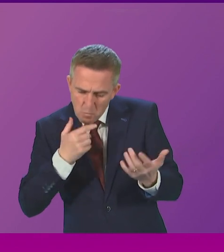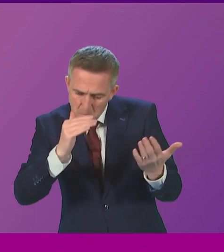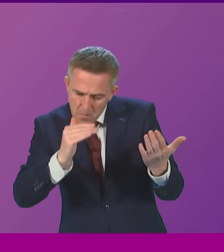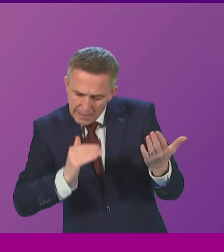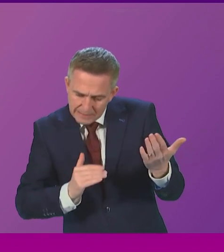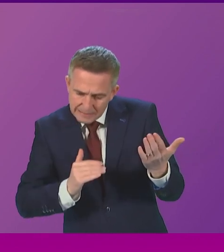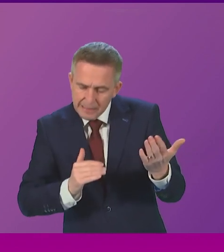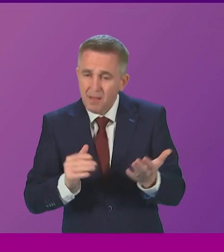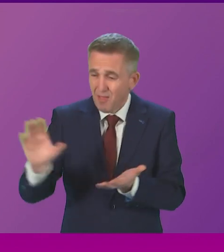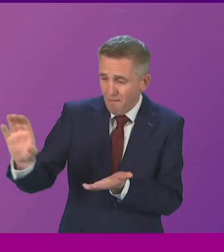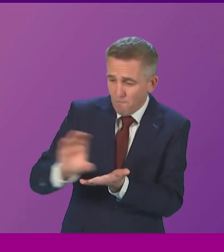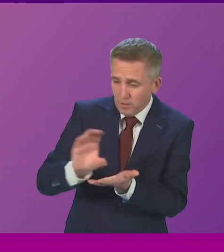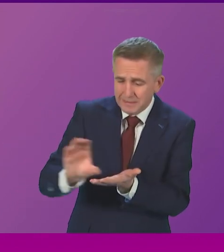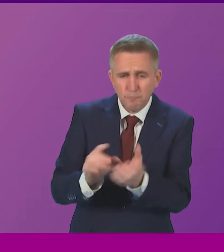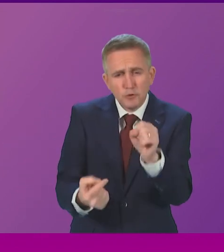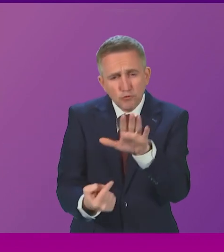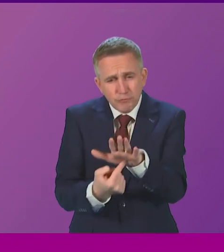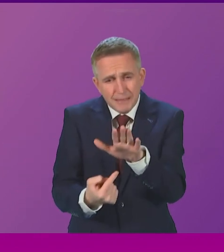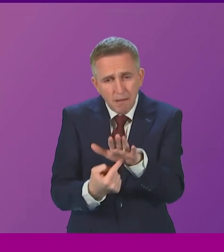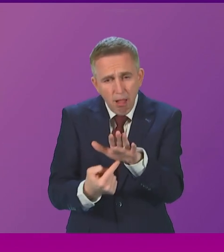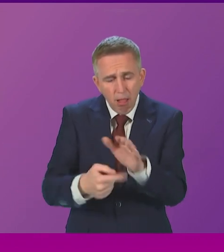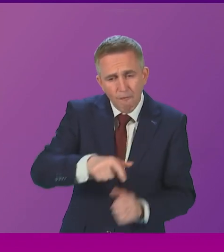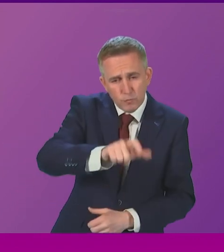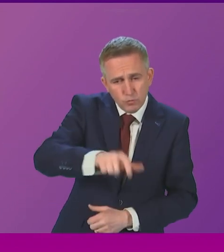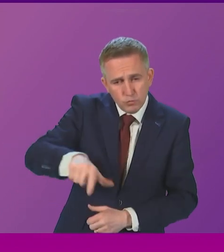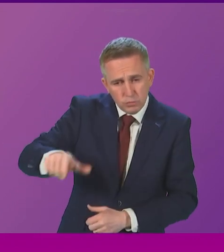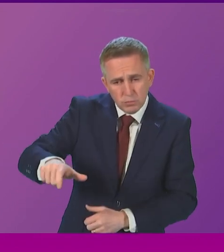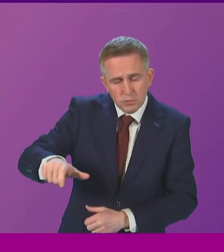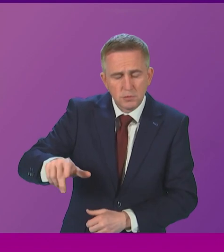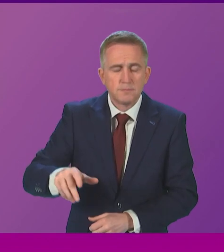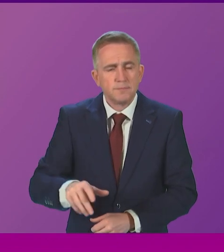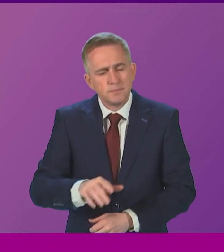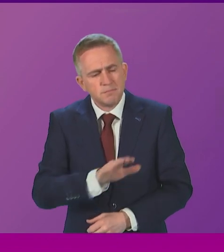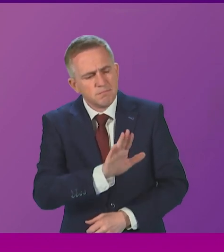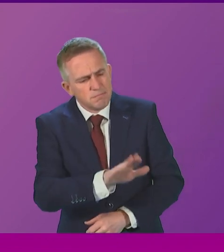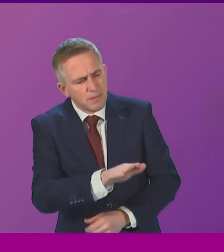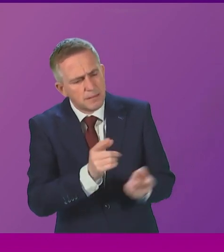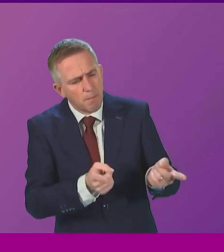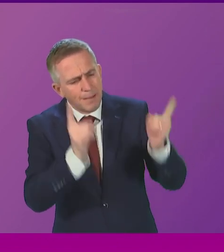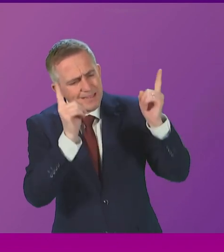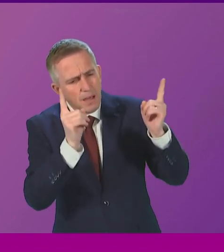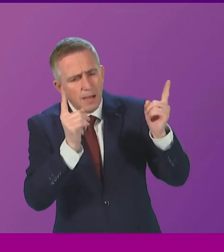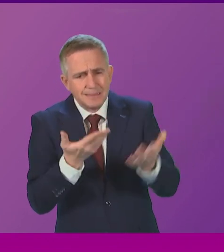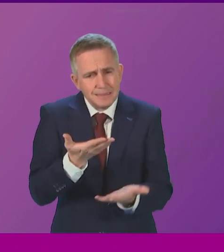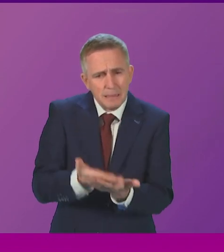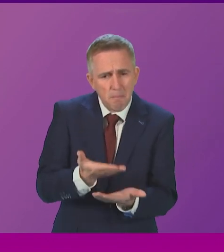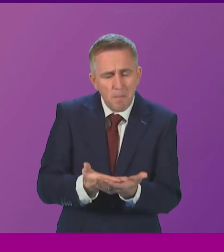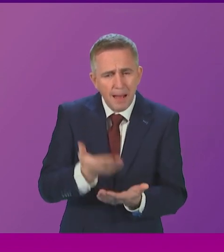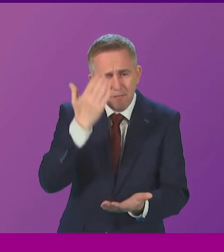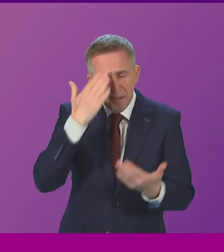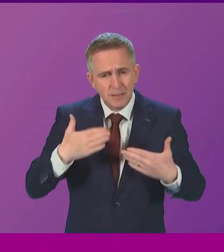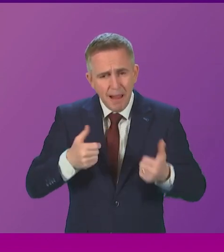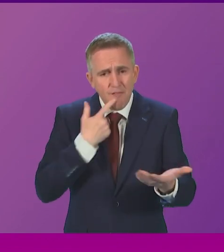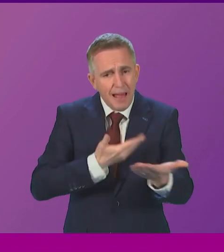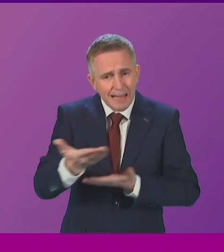was critical for students. So can I ask the Minister? Has demand for mental health councillors increased